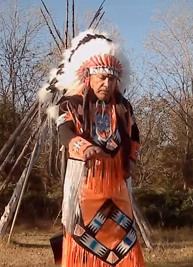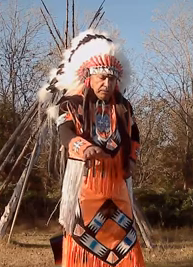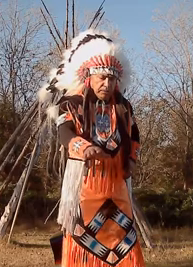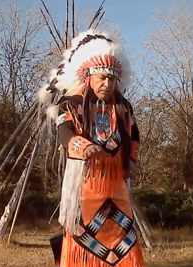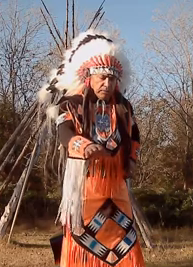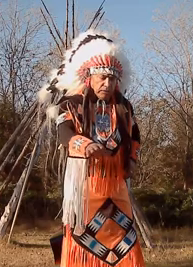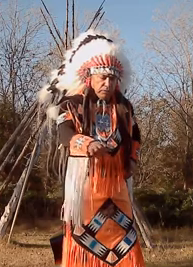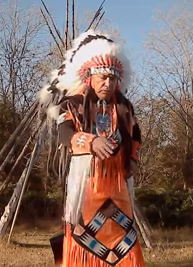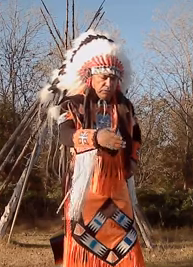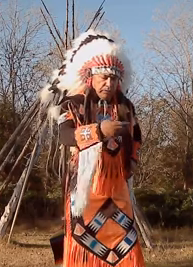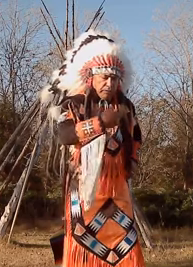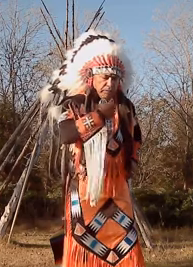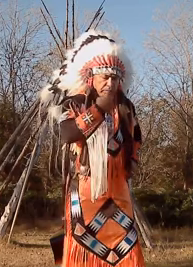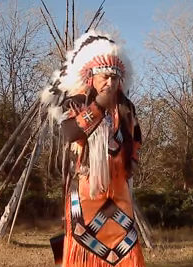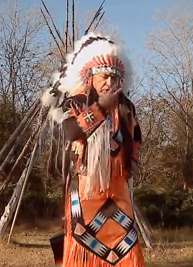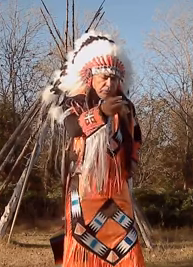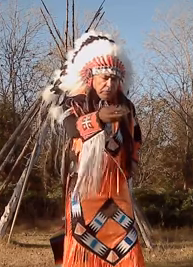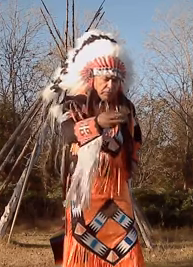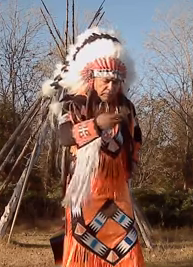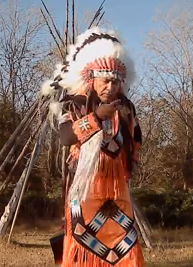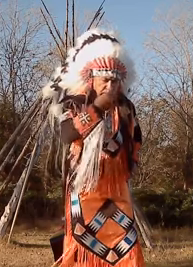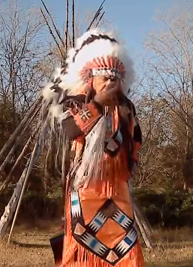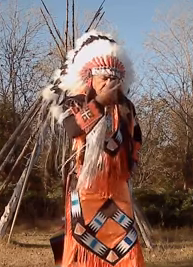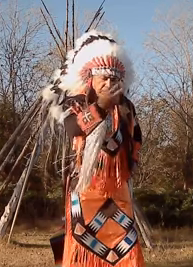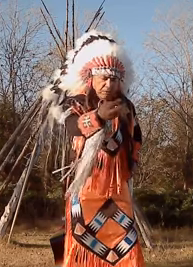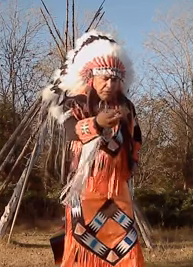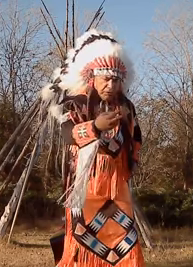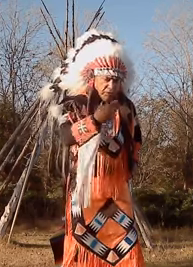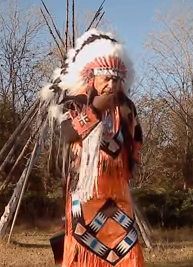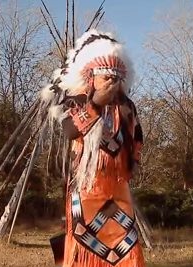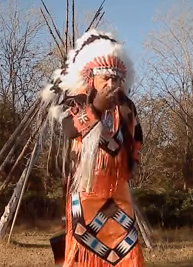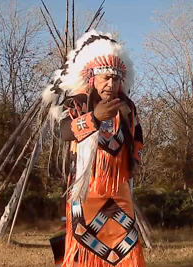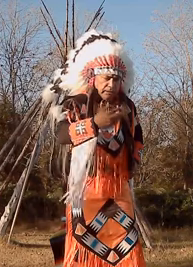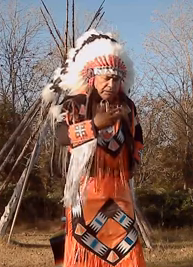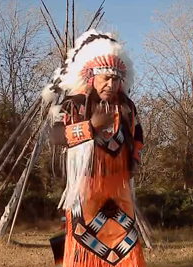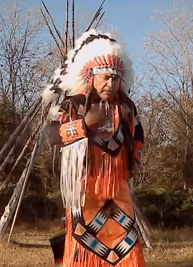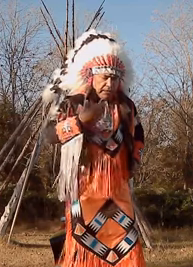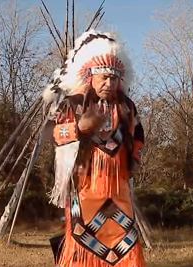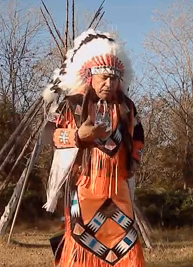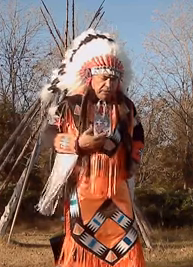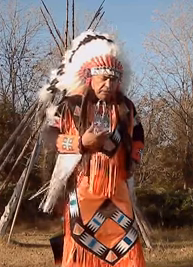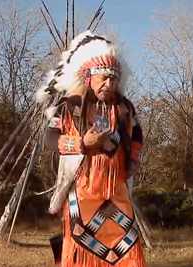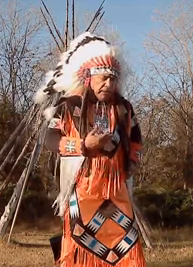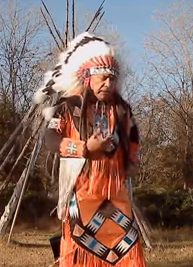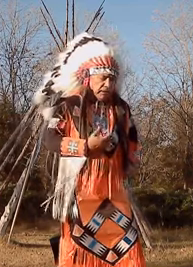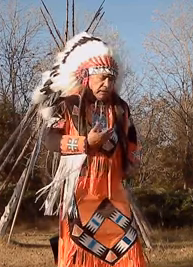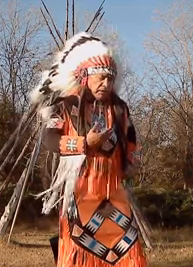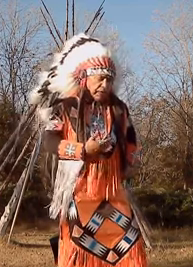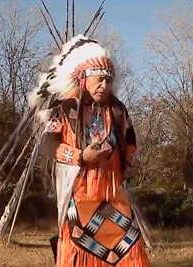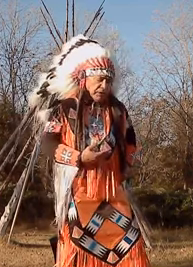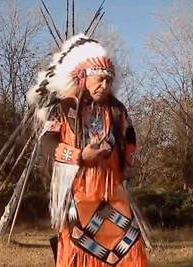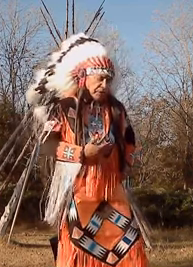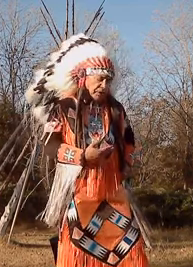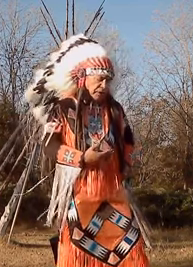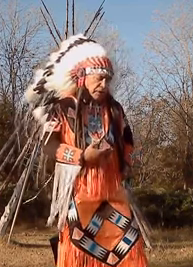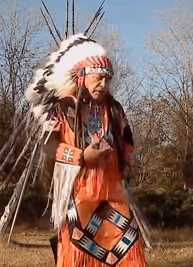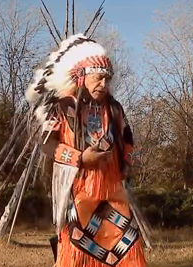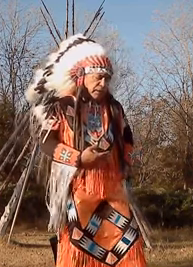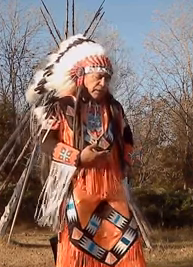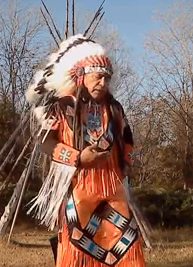so they it was visual it was that visual aid of seeing as an understanding language position uh